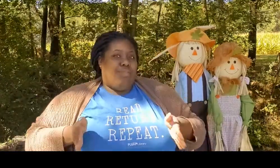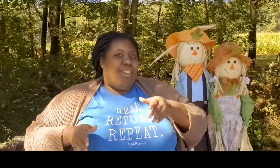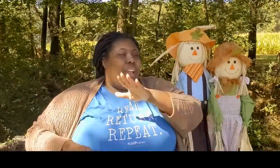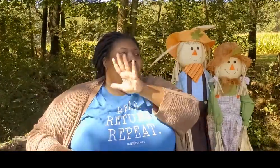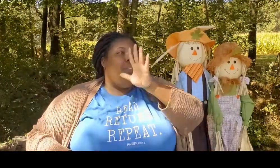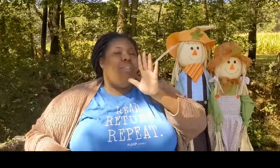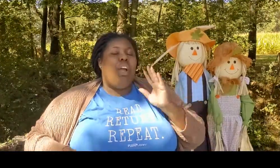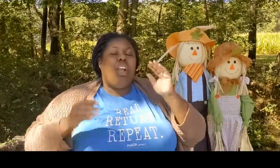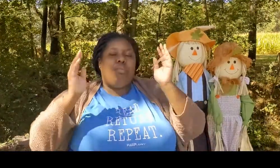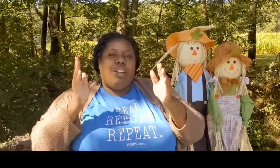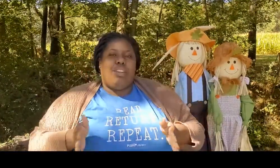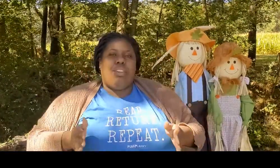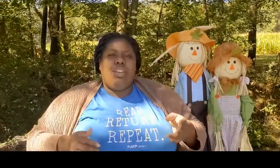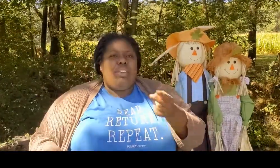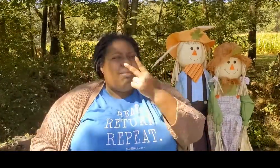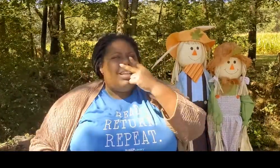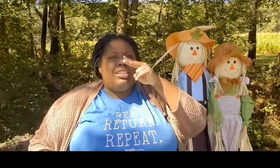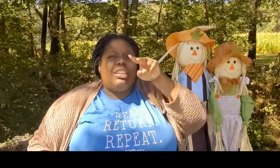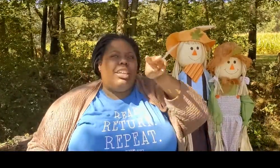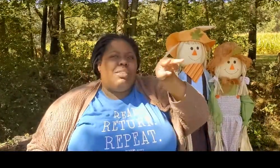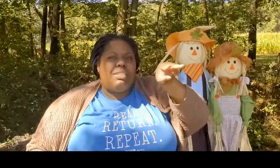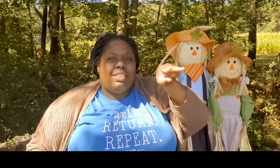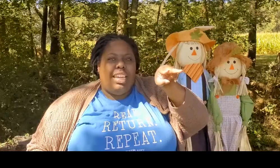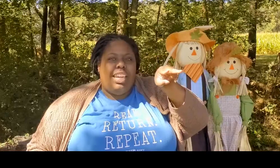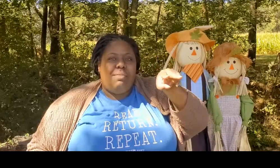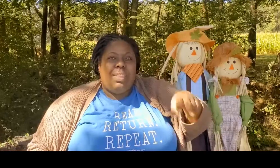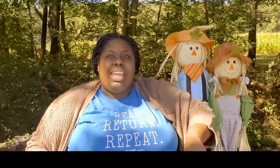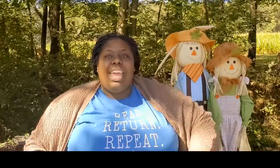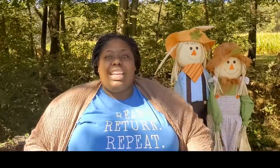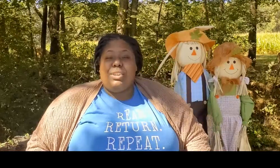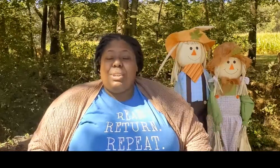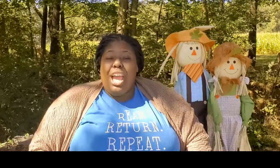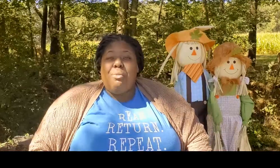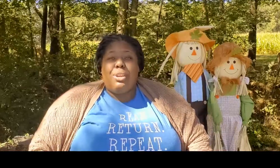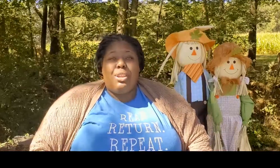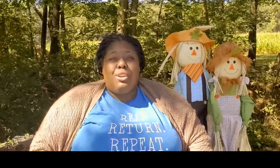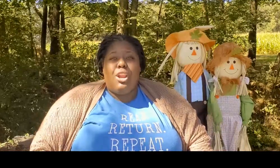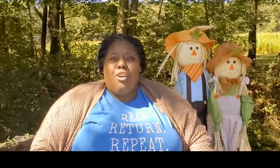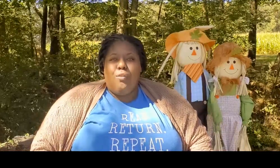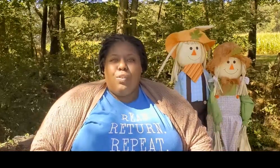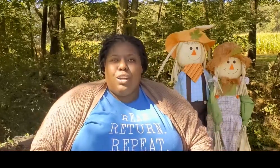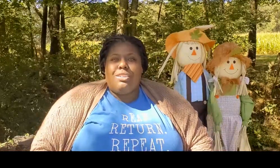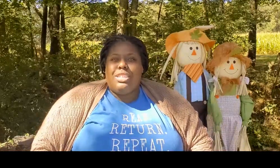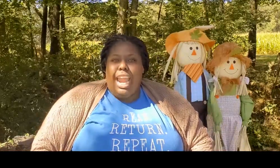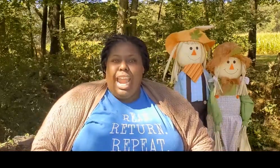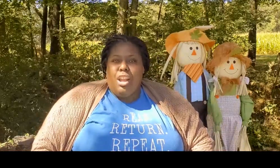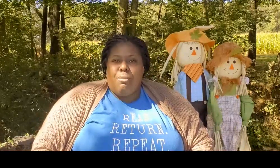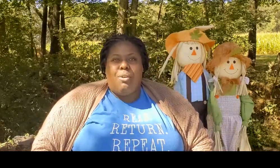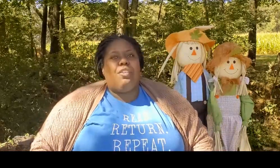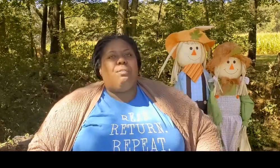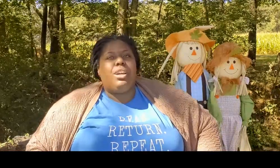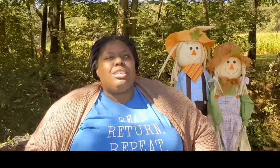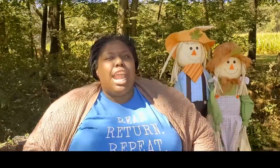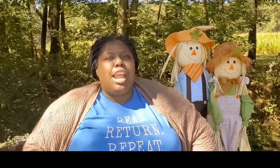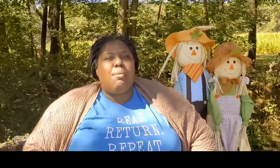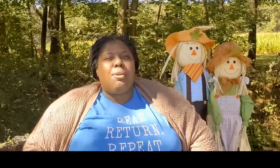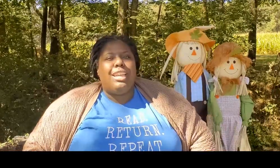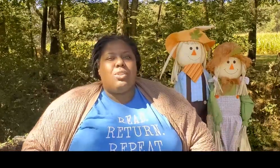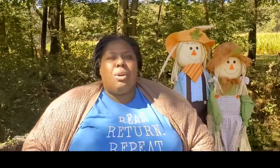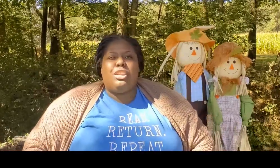Farmer, farmer. What do you see? And so now we're going to learn our first animal. The first animal is going to